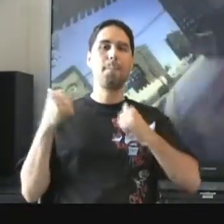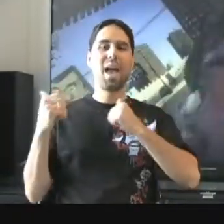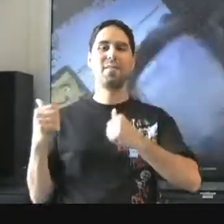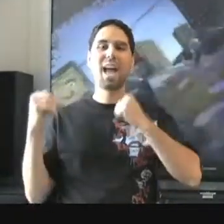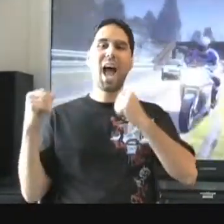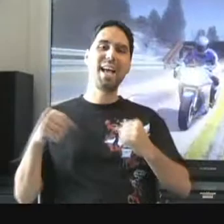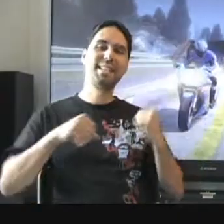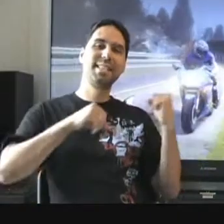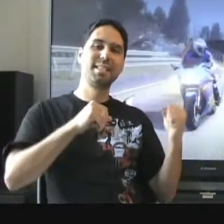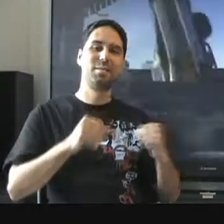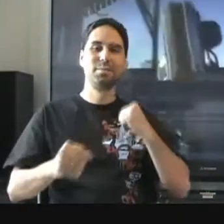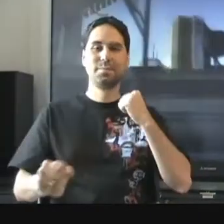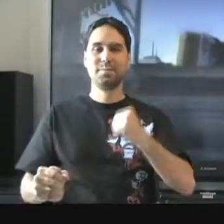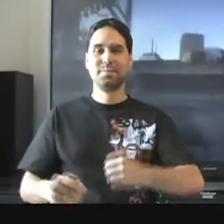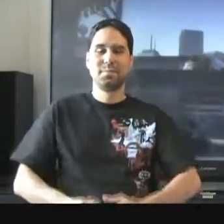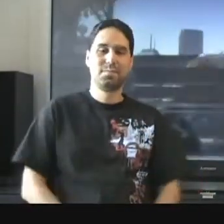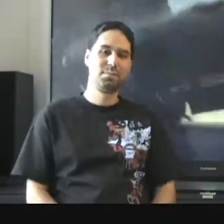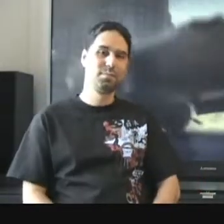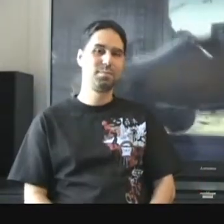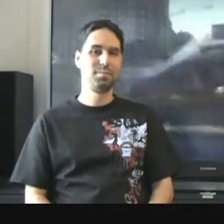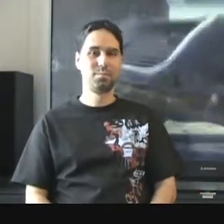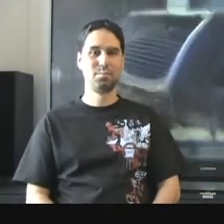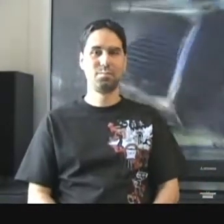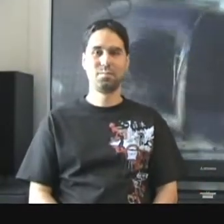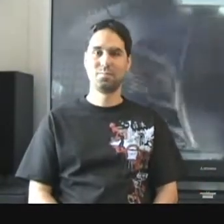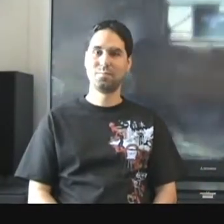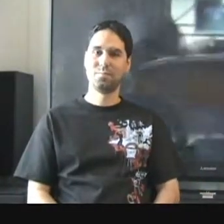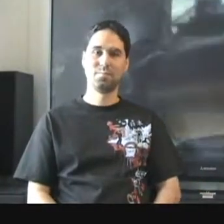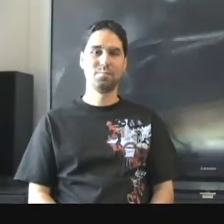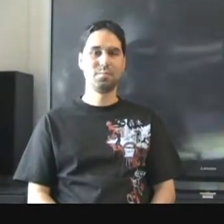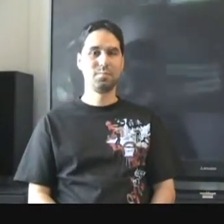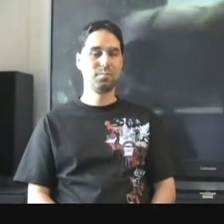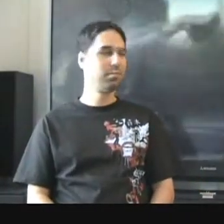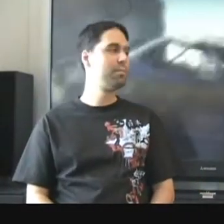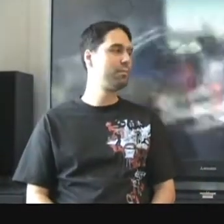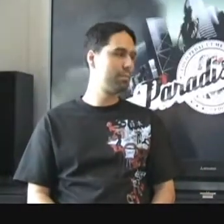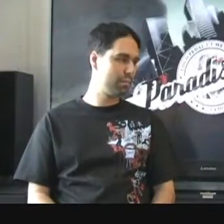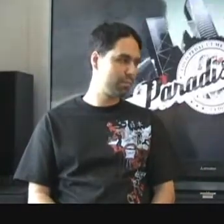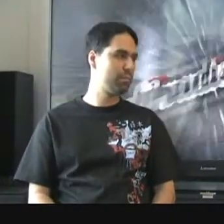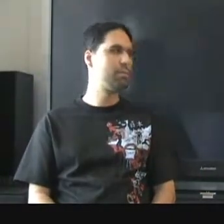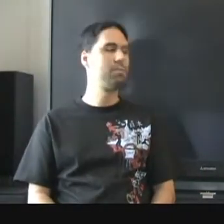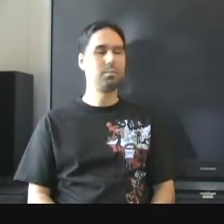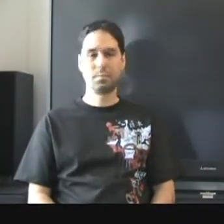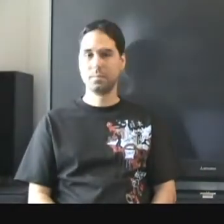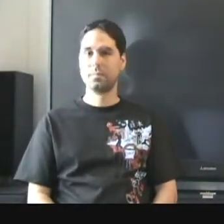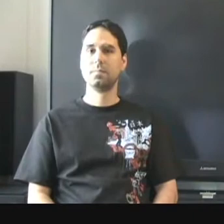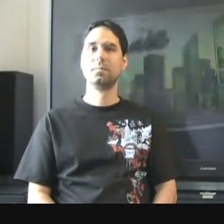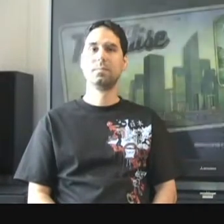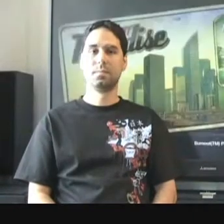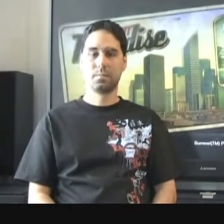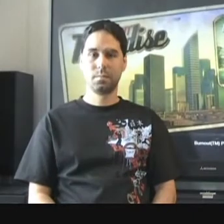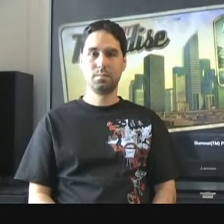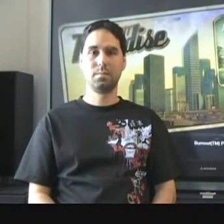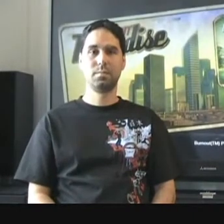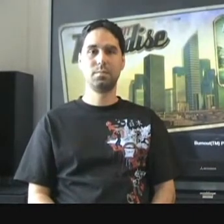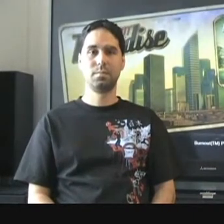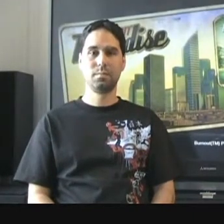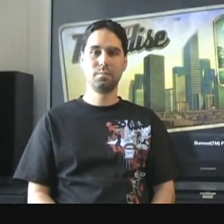Paradise. Now Burnout Paradise has a lot of different modes. You've your single player, you've got a lot of stuff to do with multiplayer and then there is a ton of